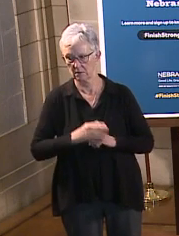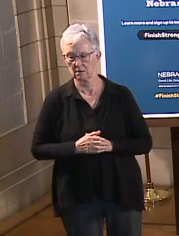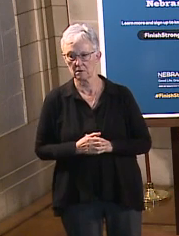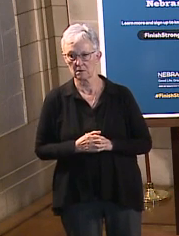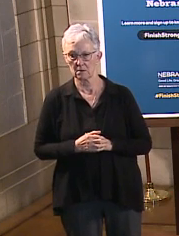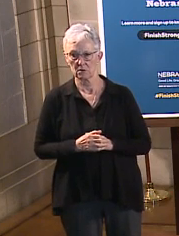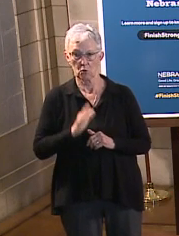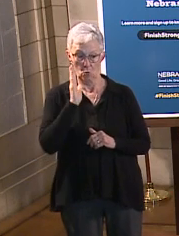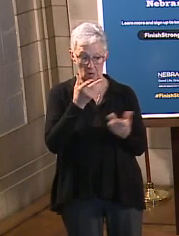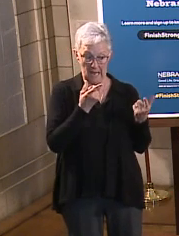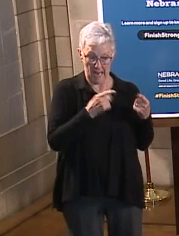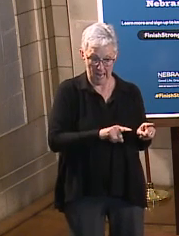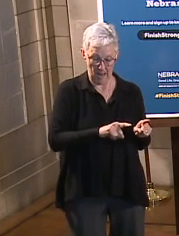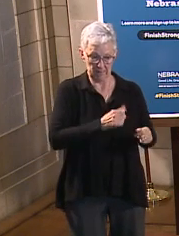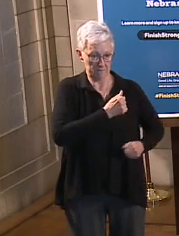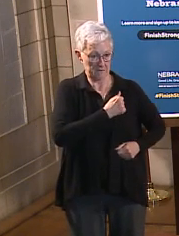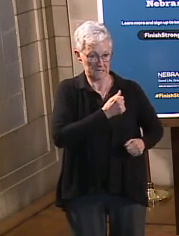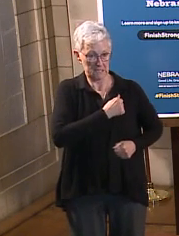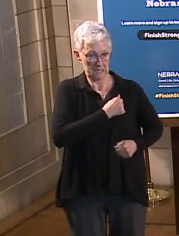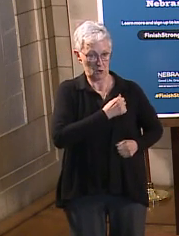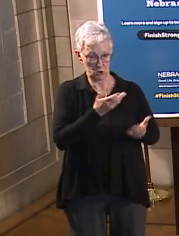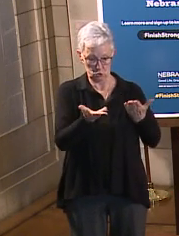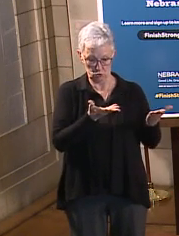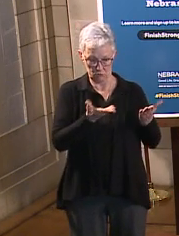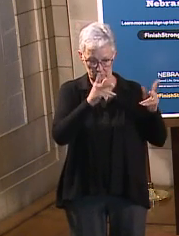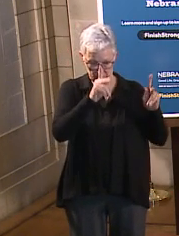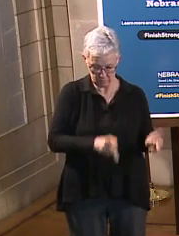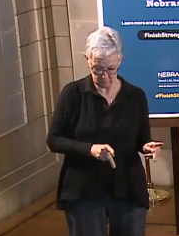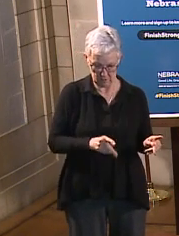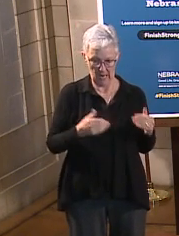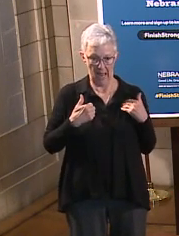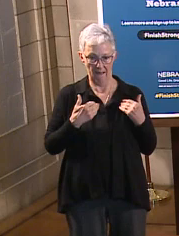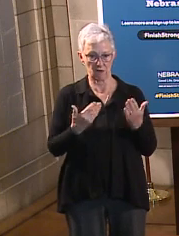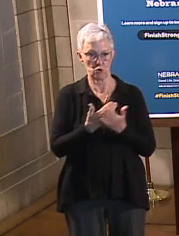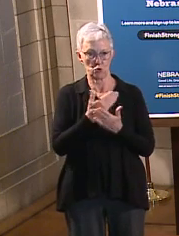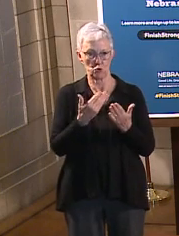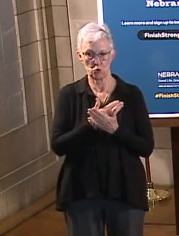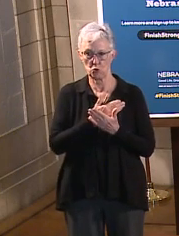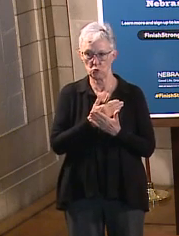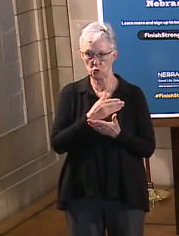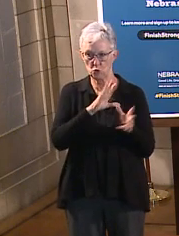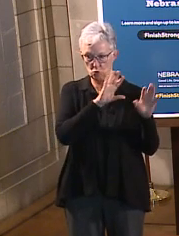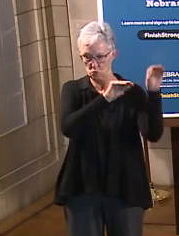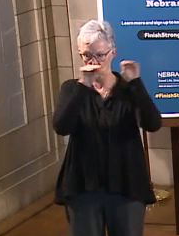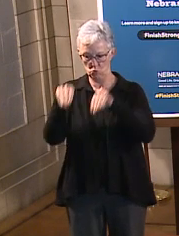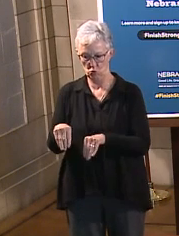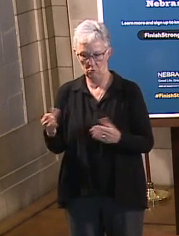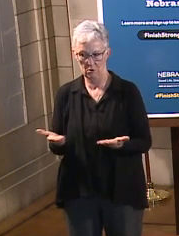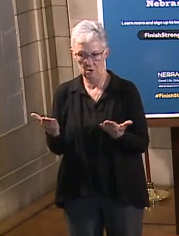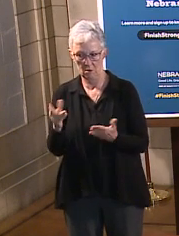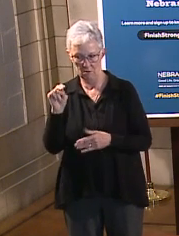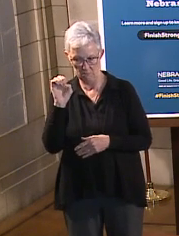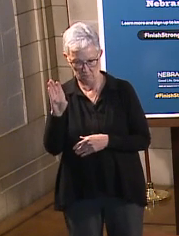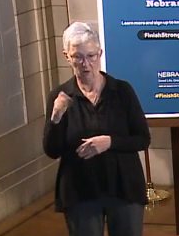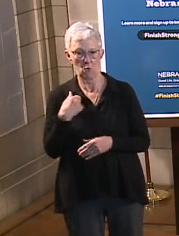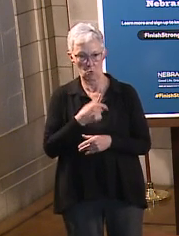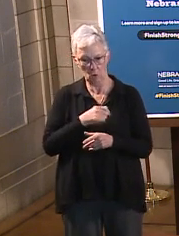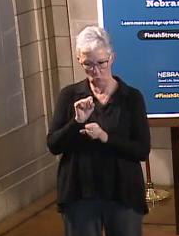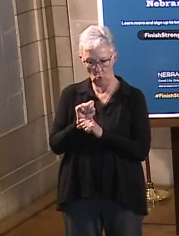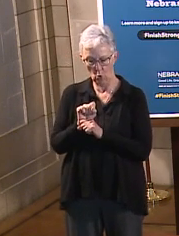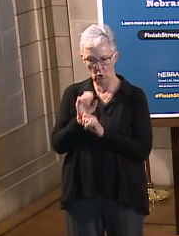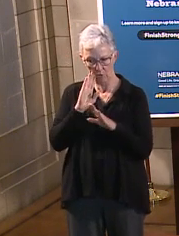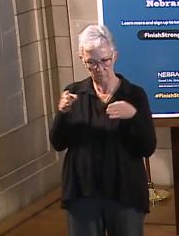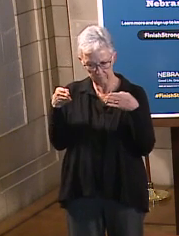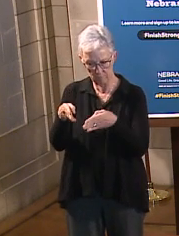military service members have a new assignment and an active duty command here in Nebraska, uh, we'll be working with that family and the